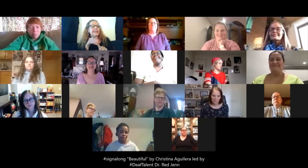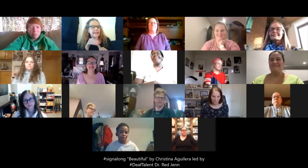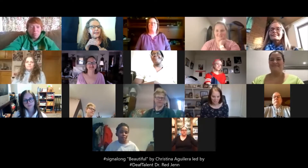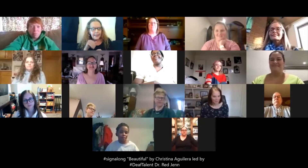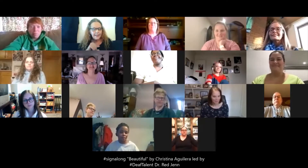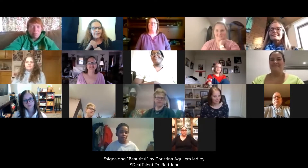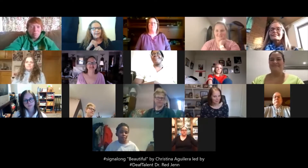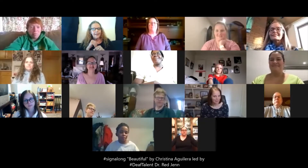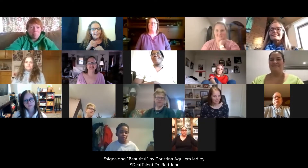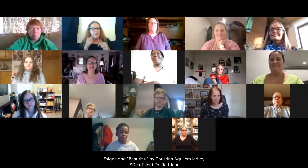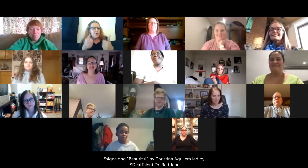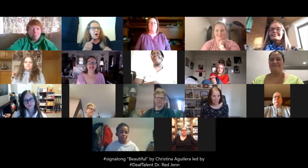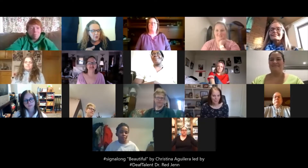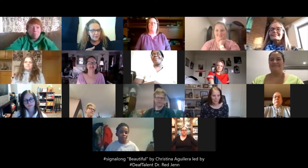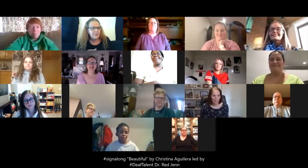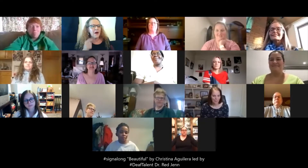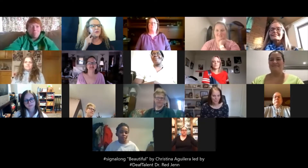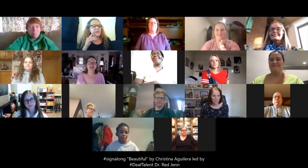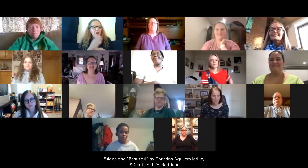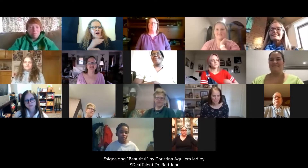in the post about the song.